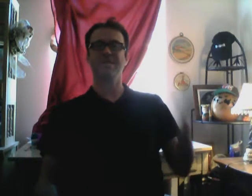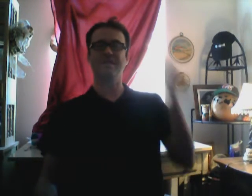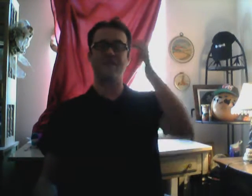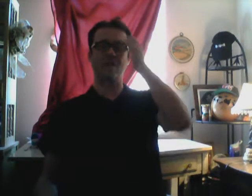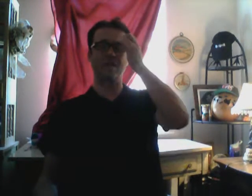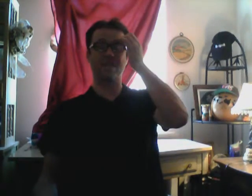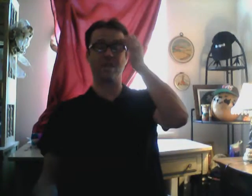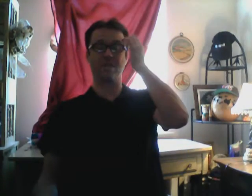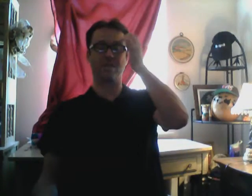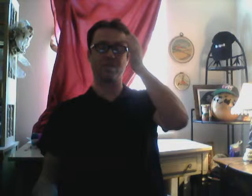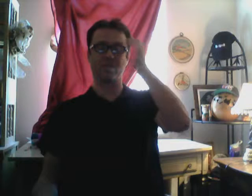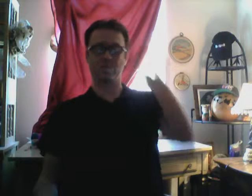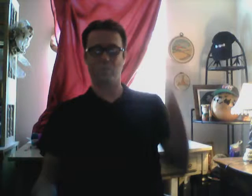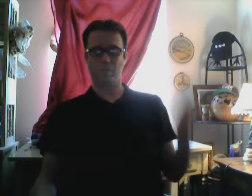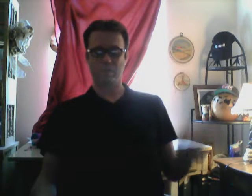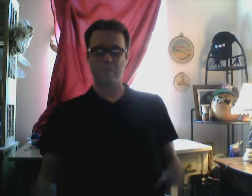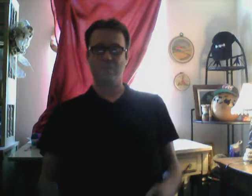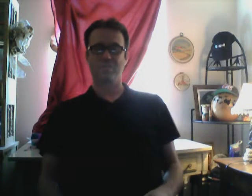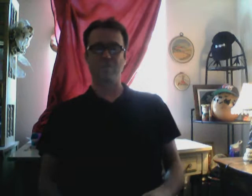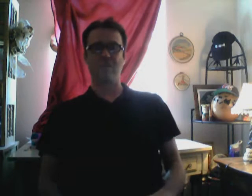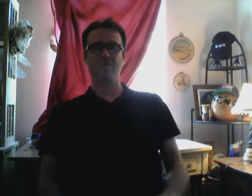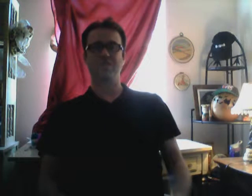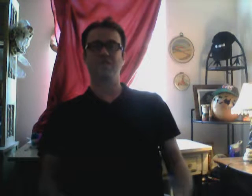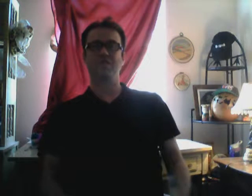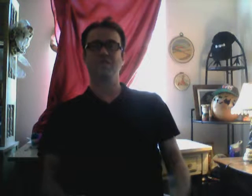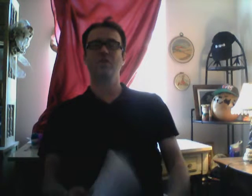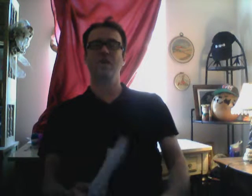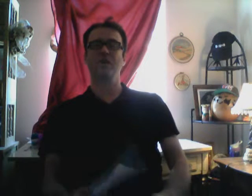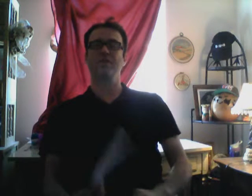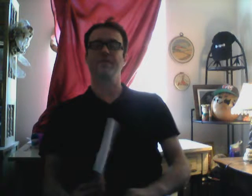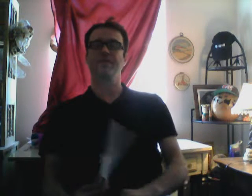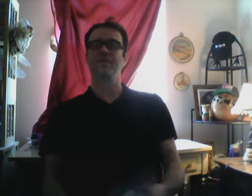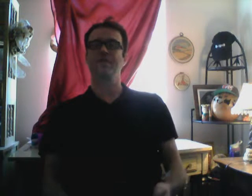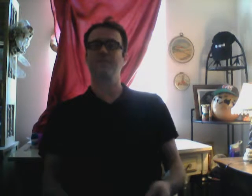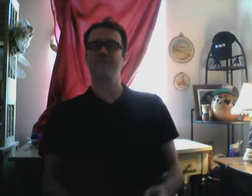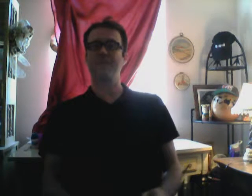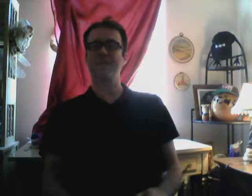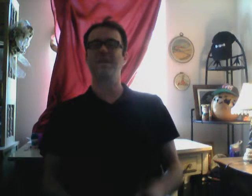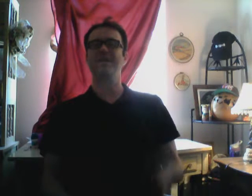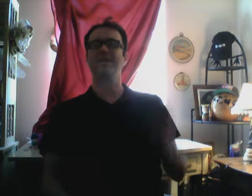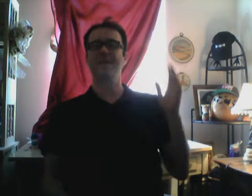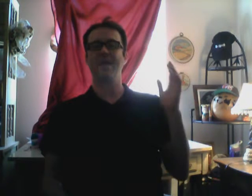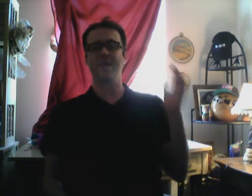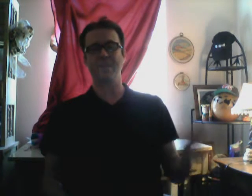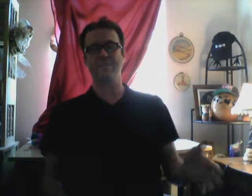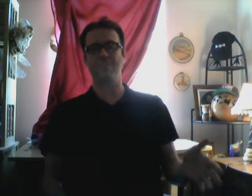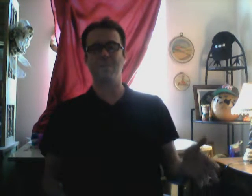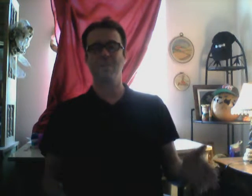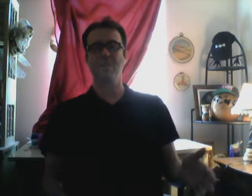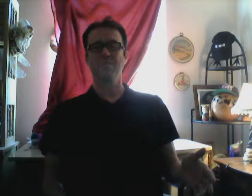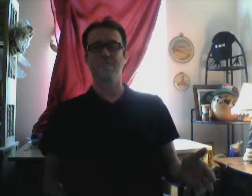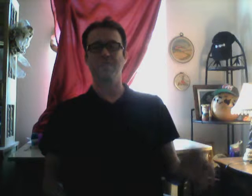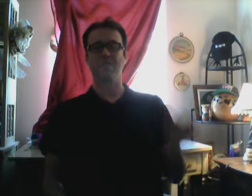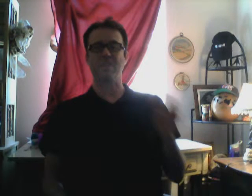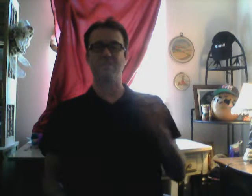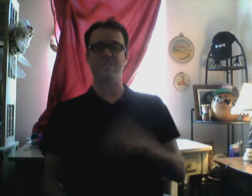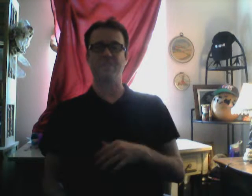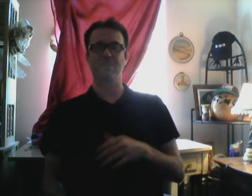they've already done the dirty work. So now it's just, they're trying to inflict as much pain because they hate me because I'm the victim.